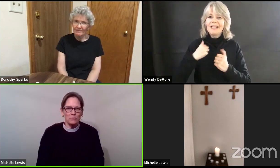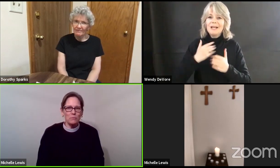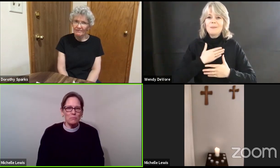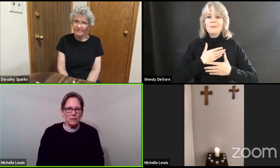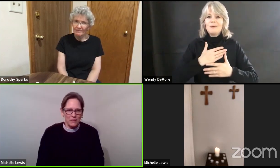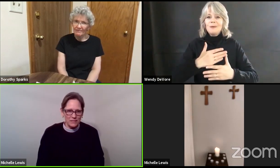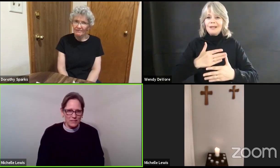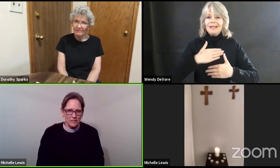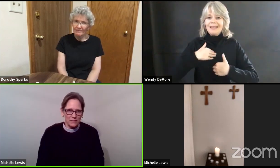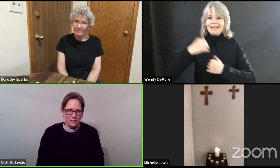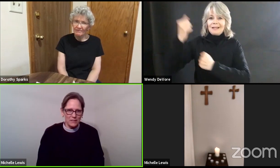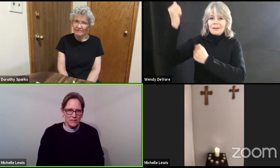peace